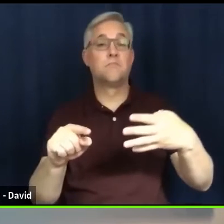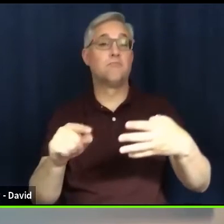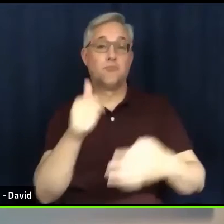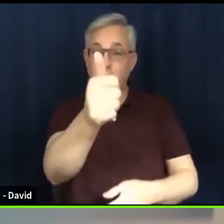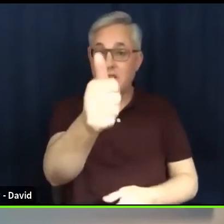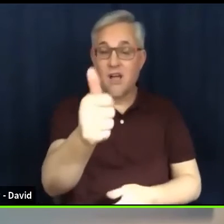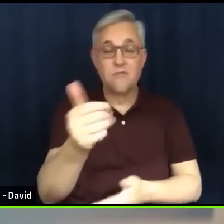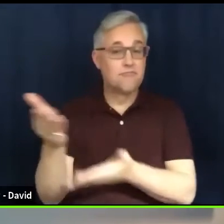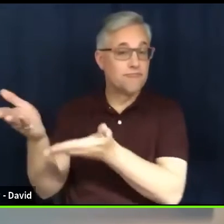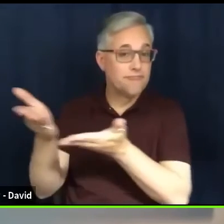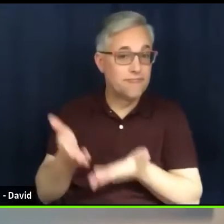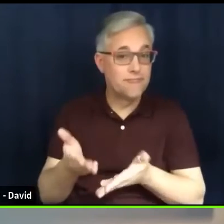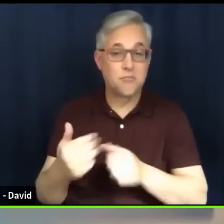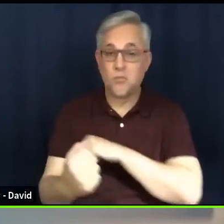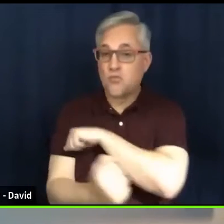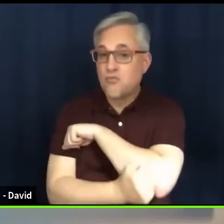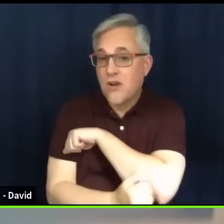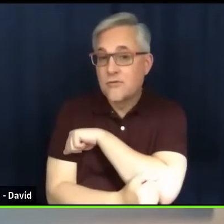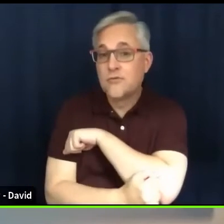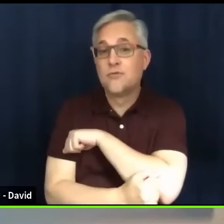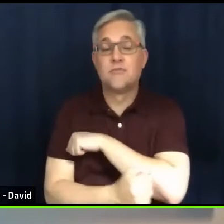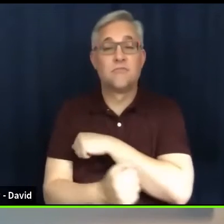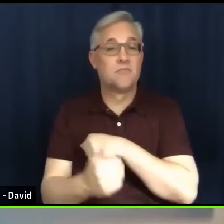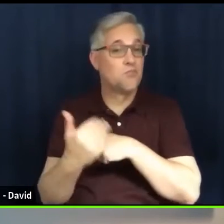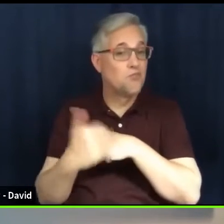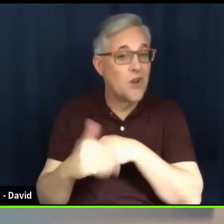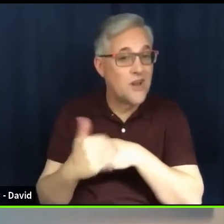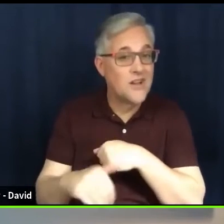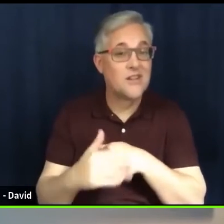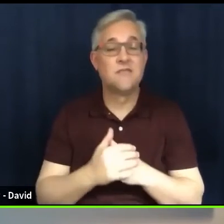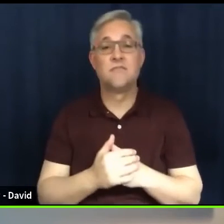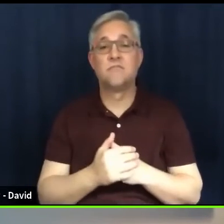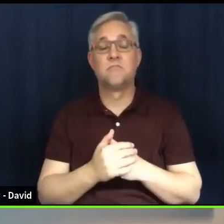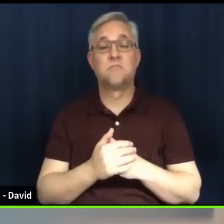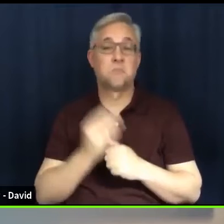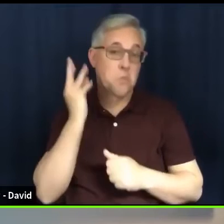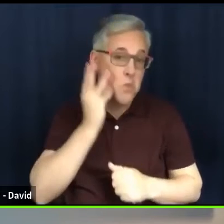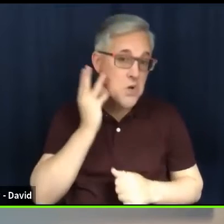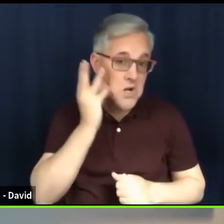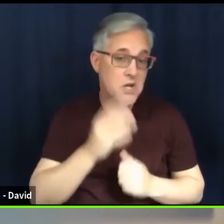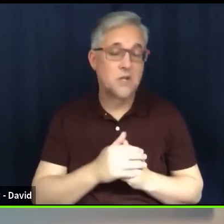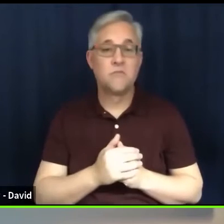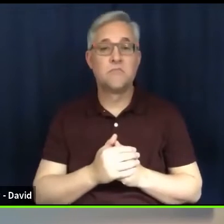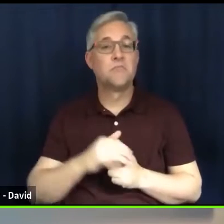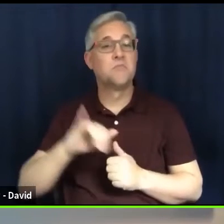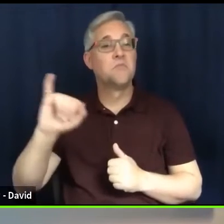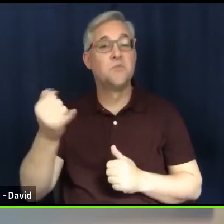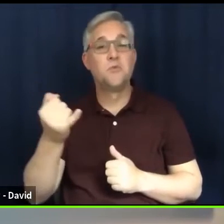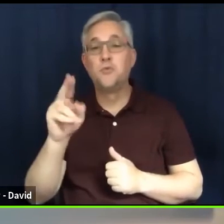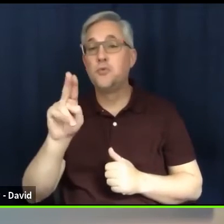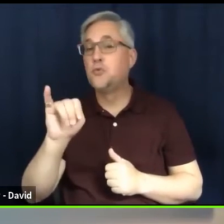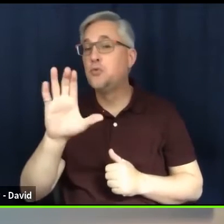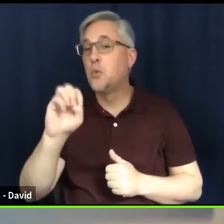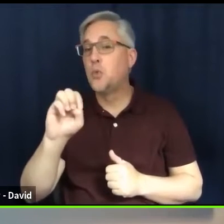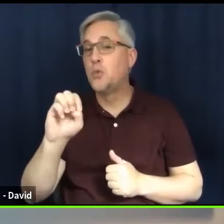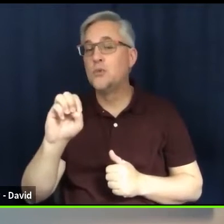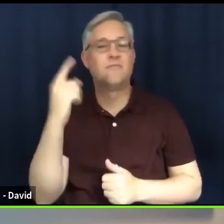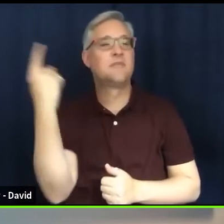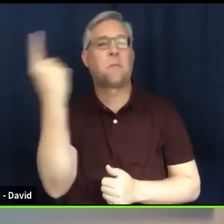wine or juice. Do your best to bring something like what Jesus shared with his friends and